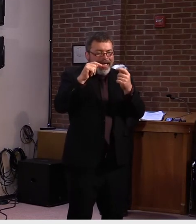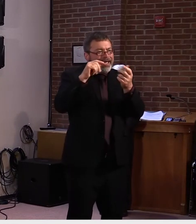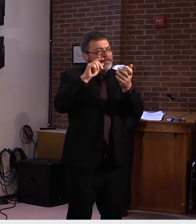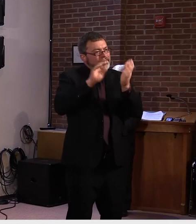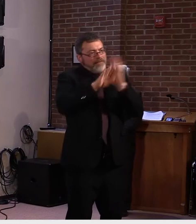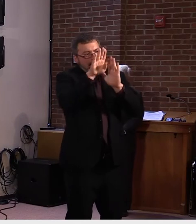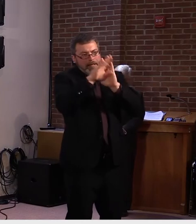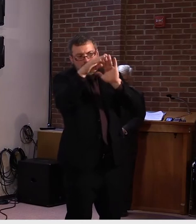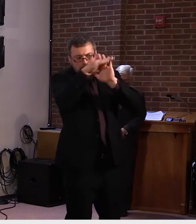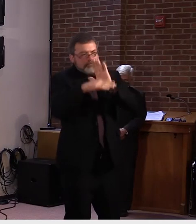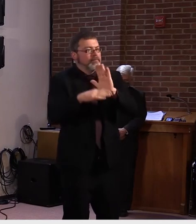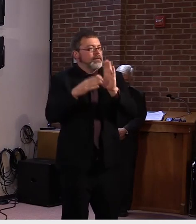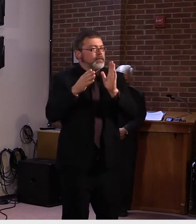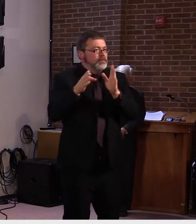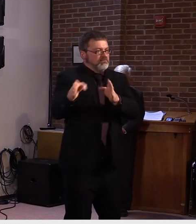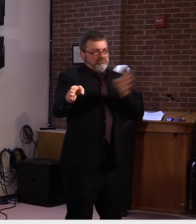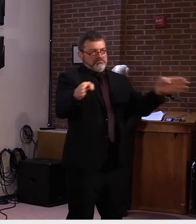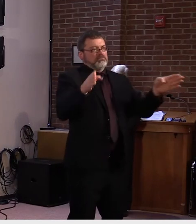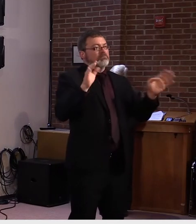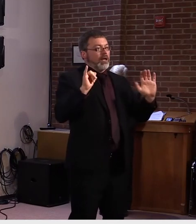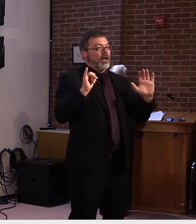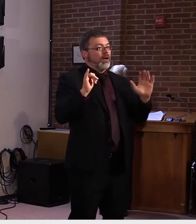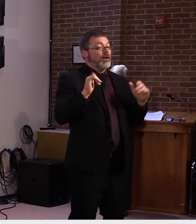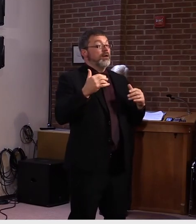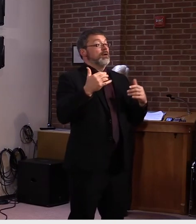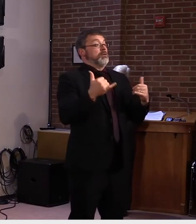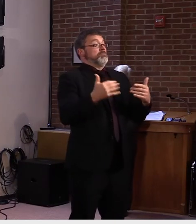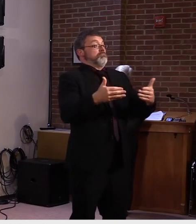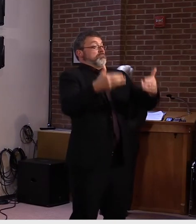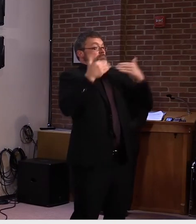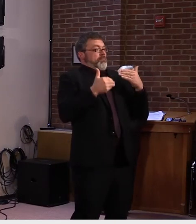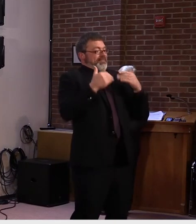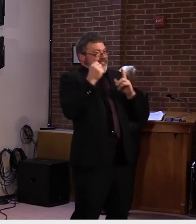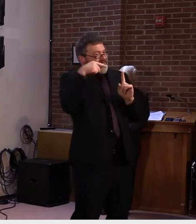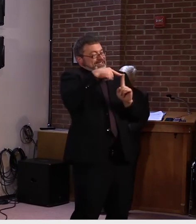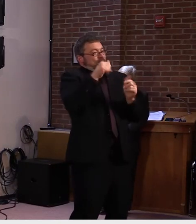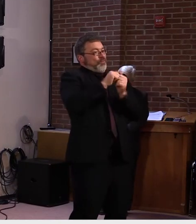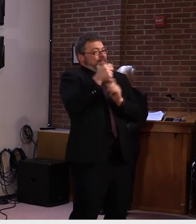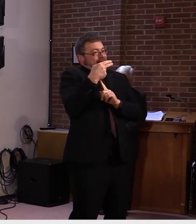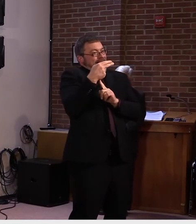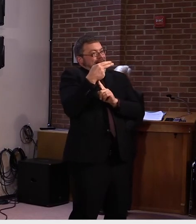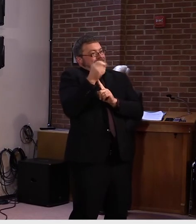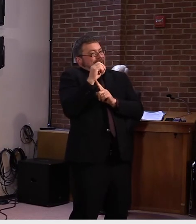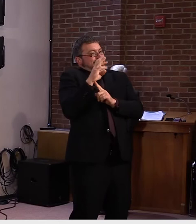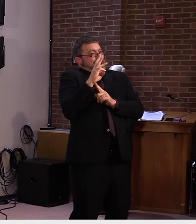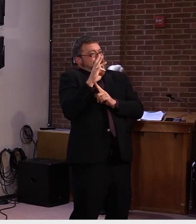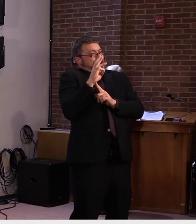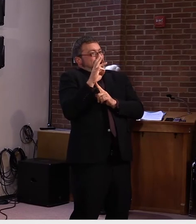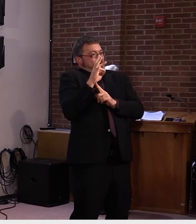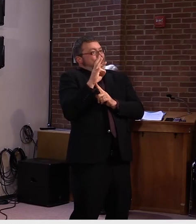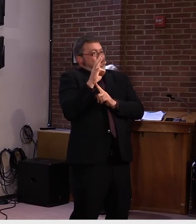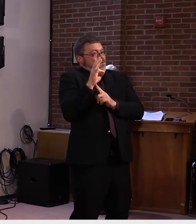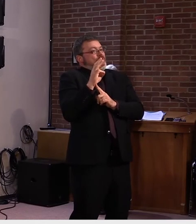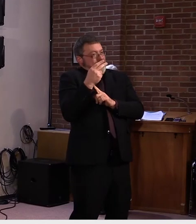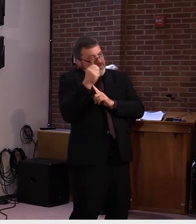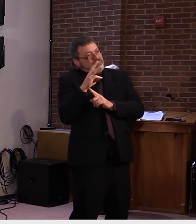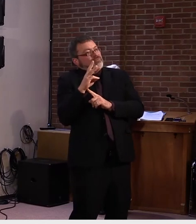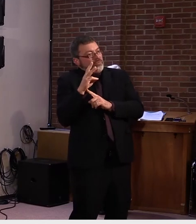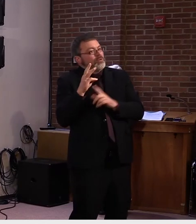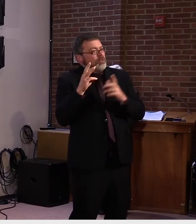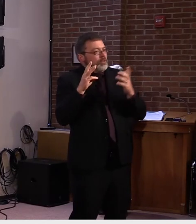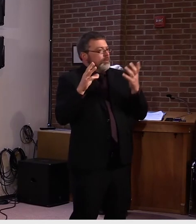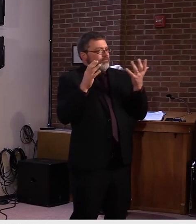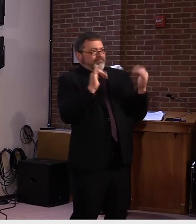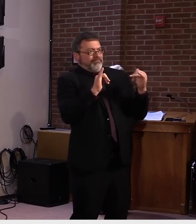uh, this idea that now we're focused on the how of implementing the health guidance. Uh, we welcome the opportunity to work, uh, with content experts,